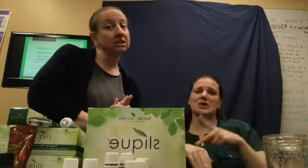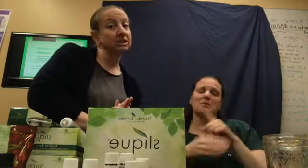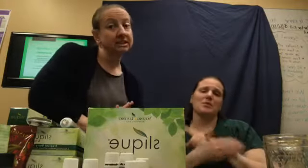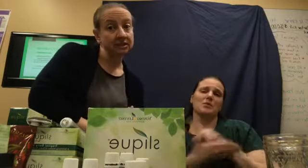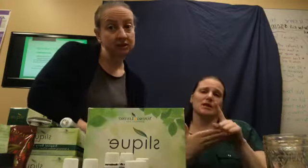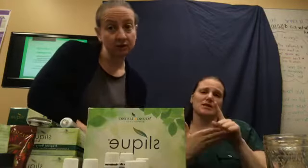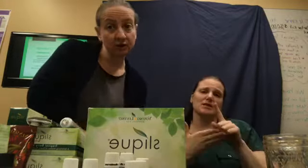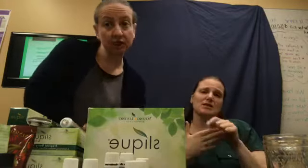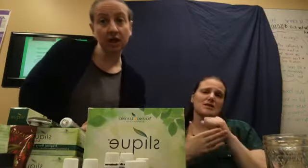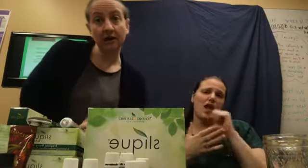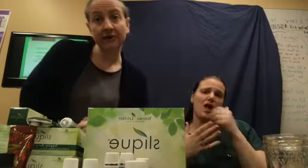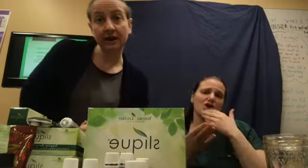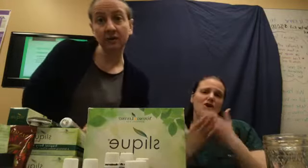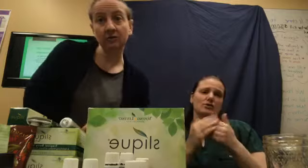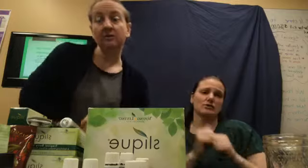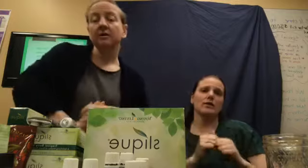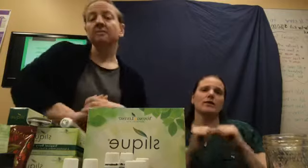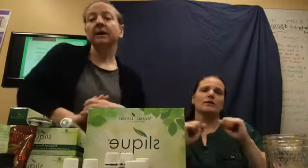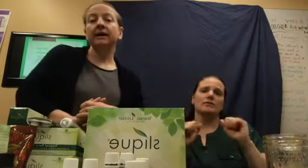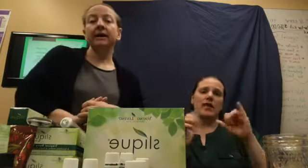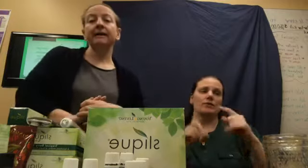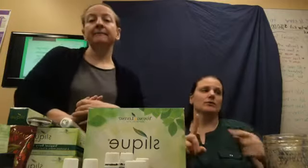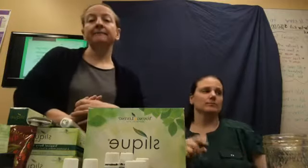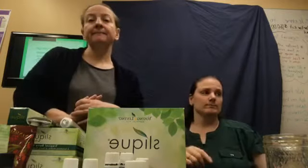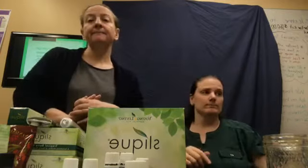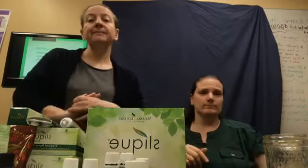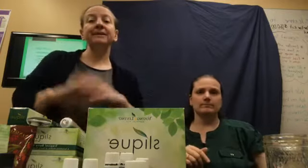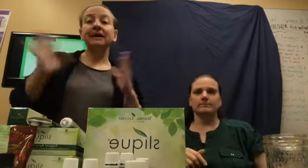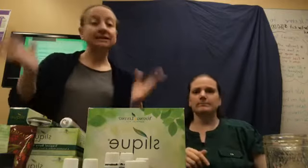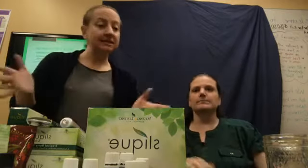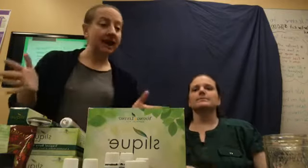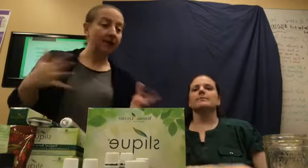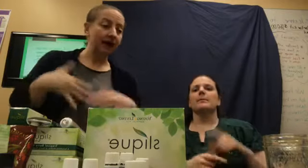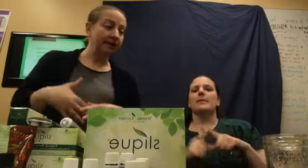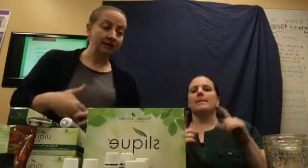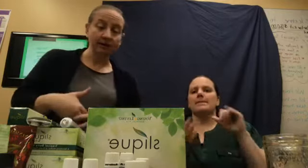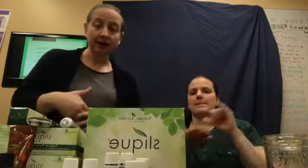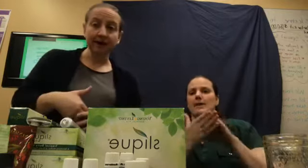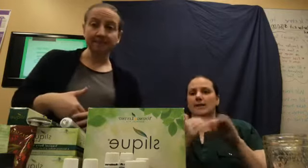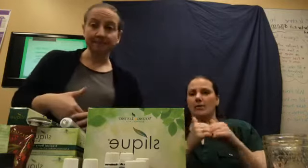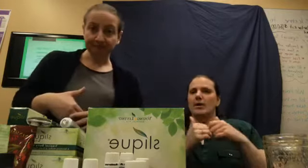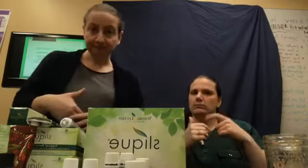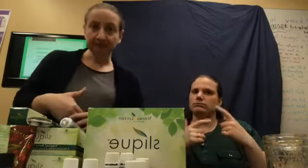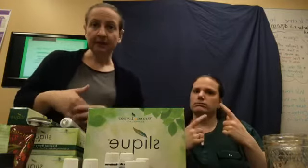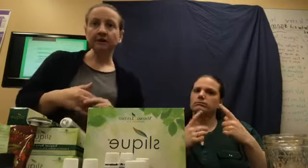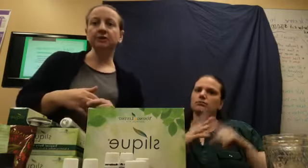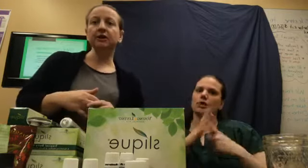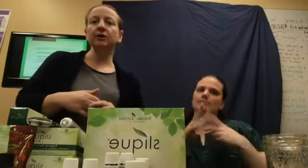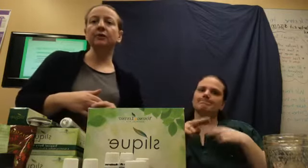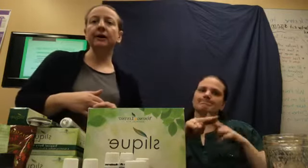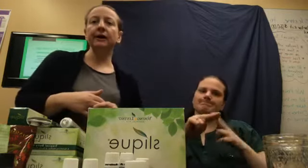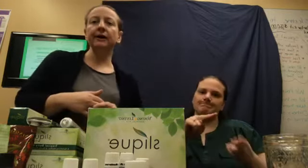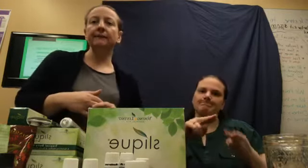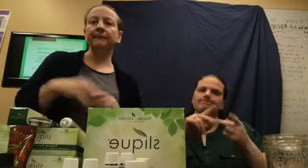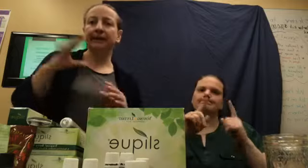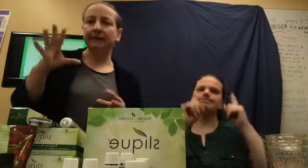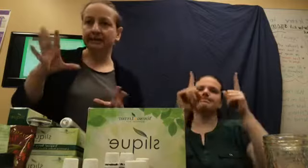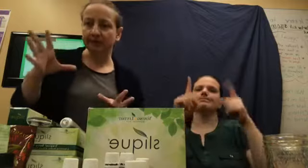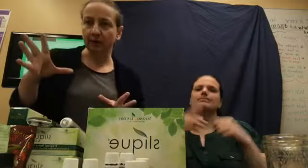Didn't do so good on that goal. But, that's how I got to where I am. So, anyway. So,